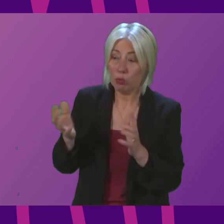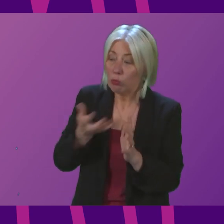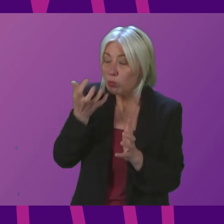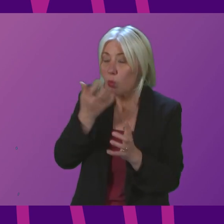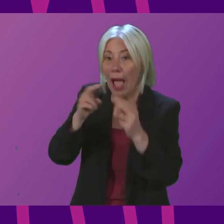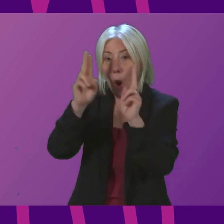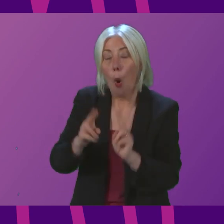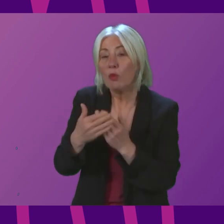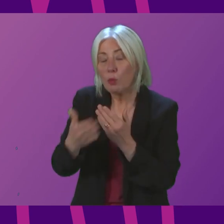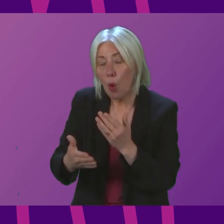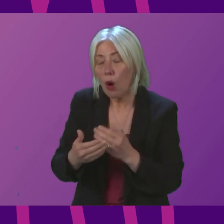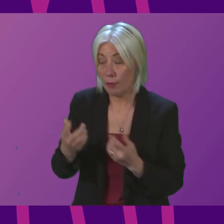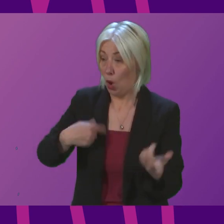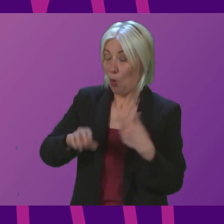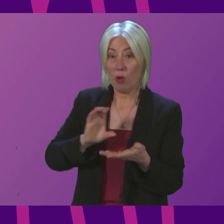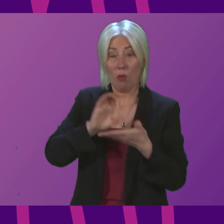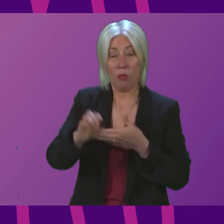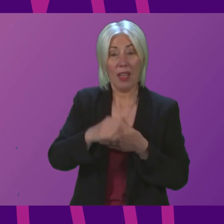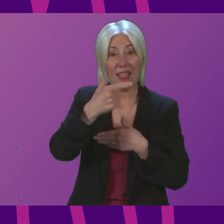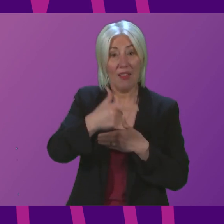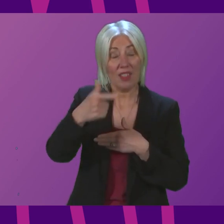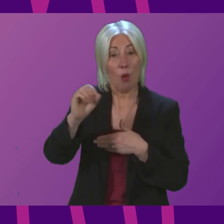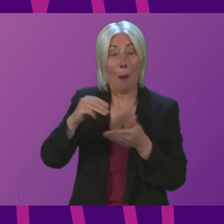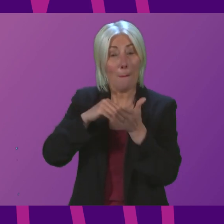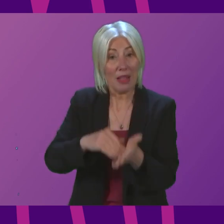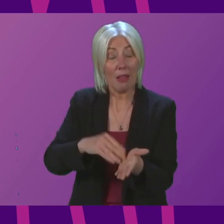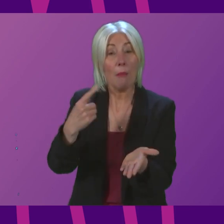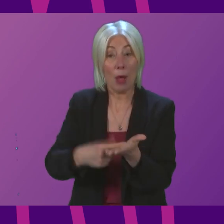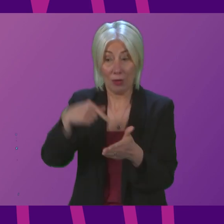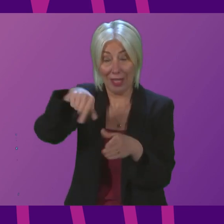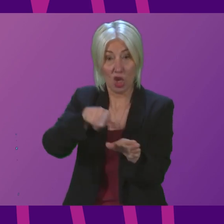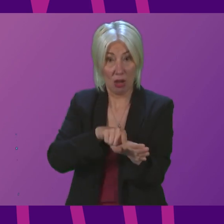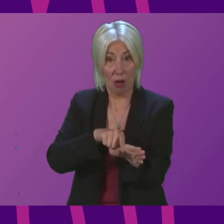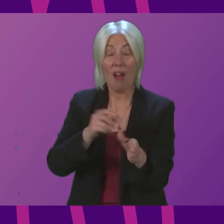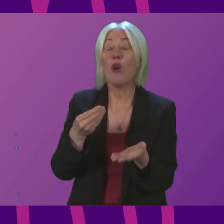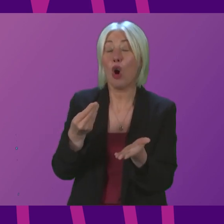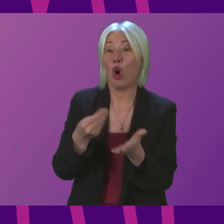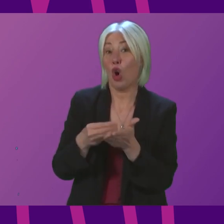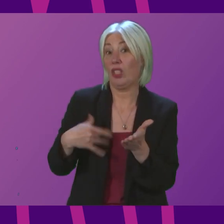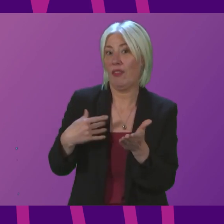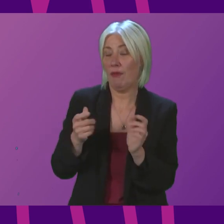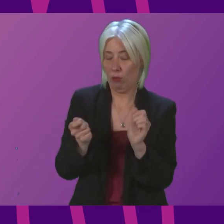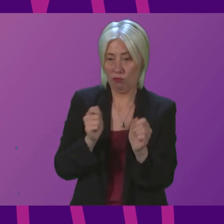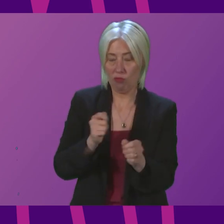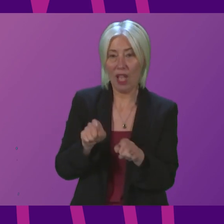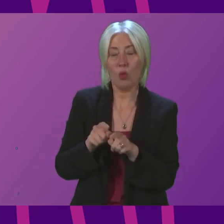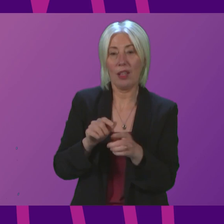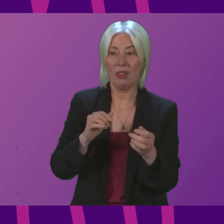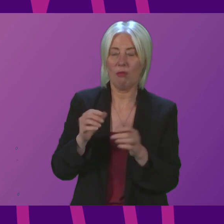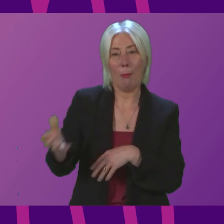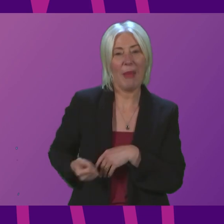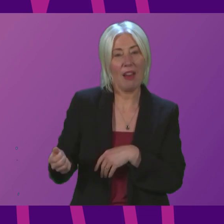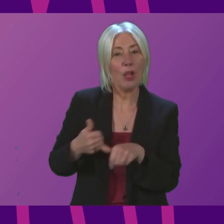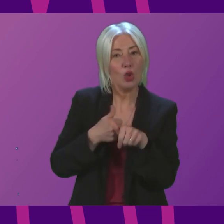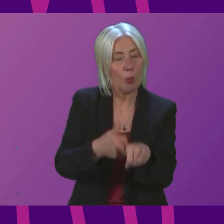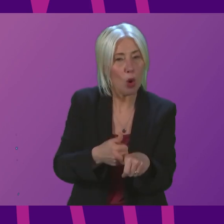We are investing almost £770 million this year through a package of cost-of-living measures and Social Security support, not